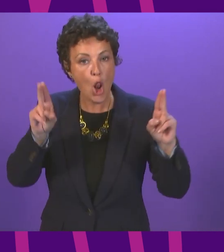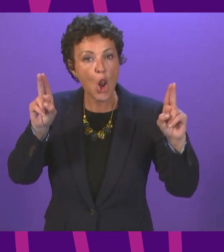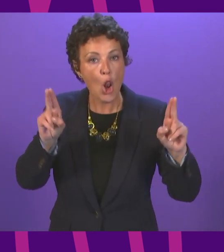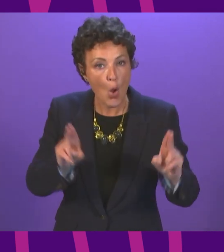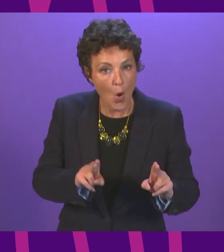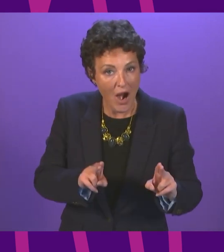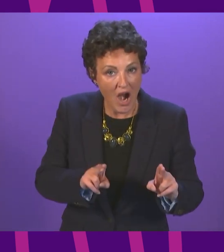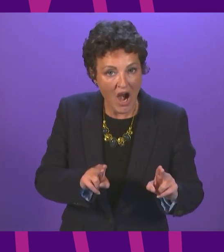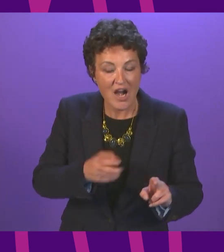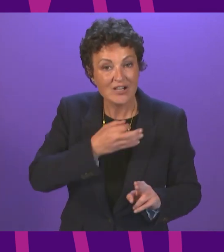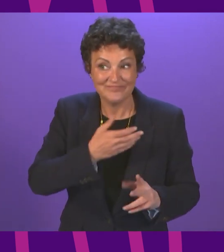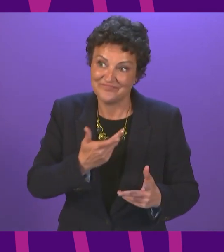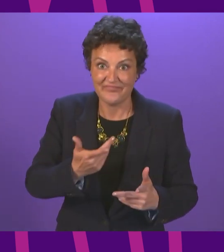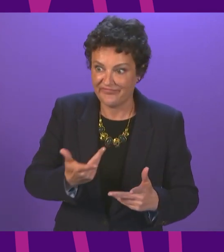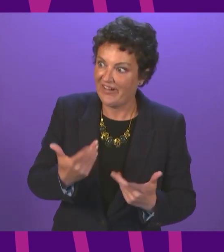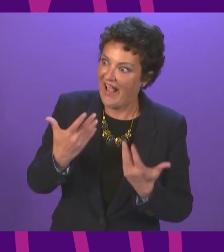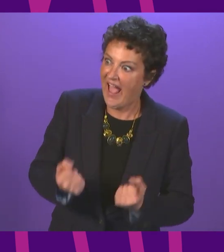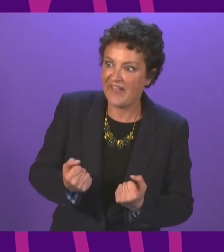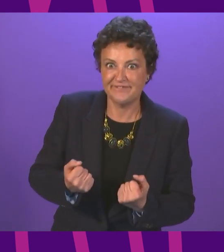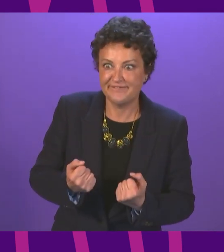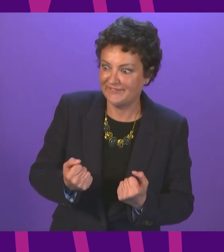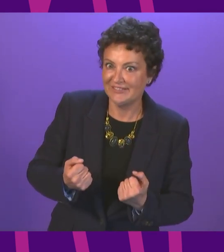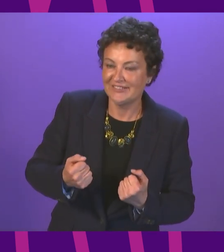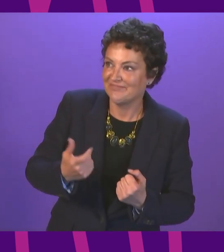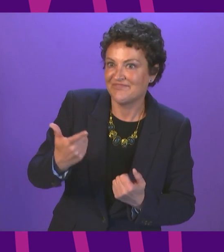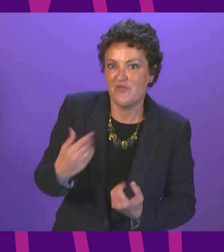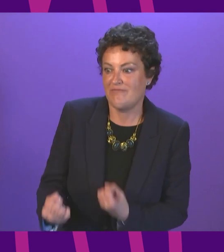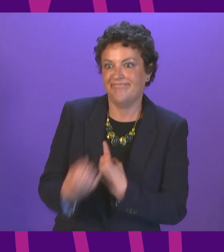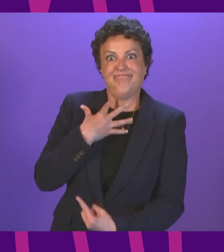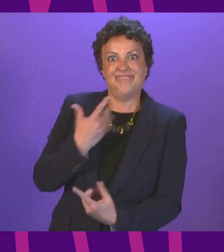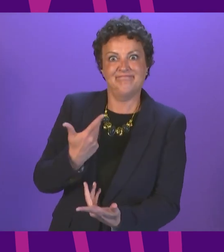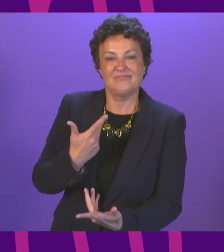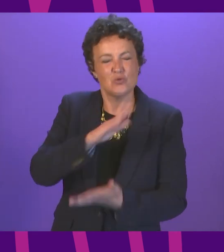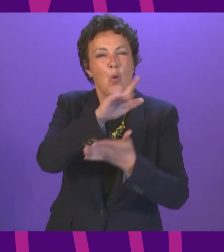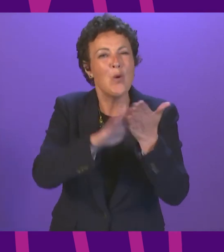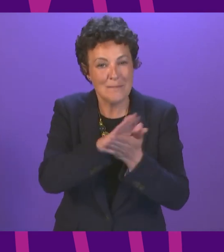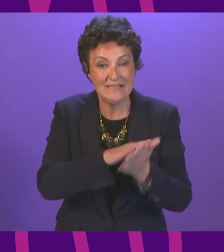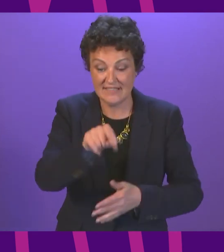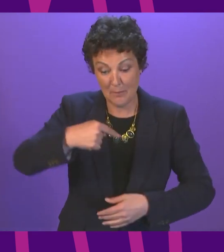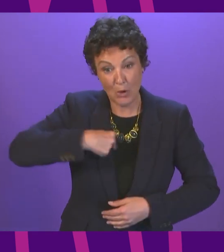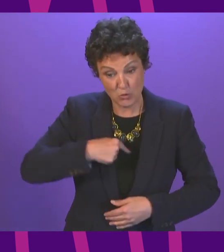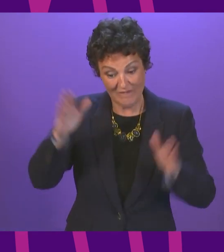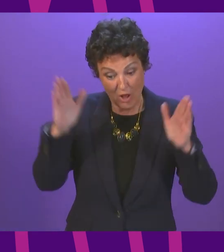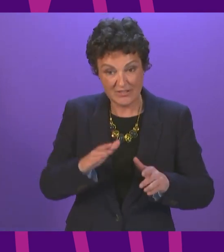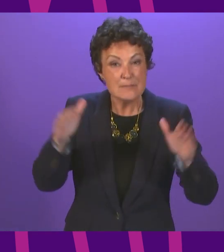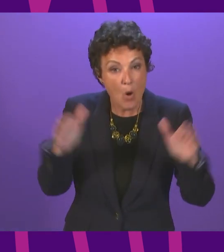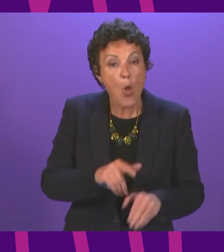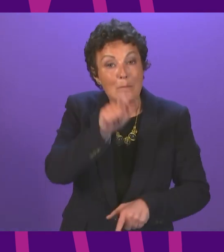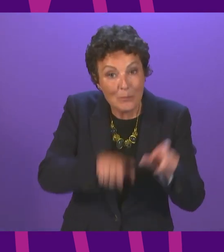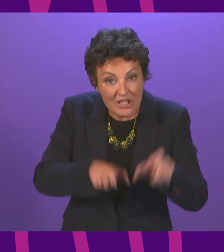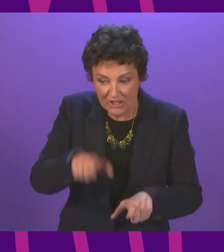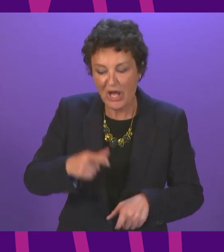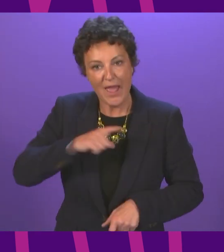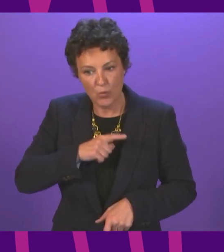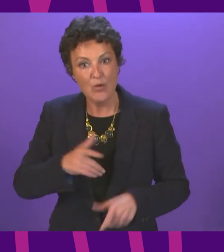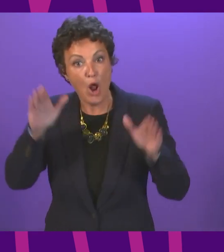What does that mean? It means it is even more important for us to get as many people as possible vaccinated. that is a key priority that all of us